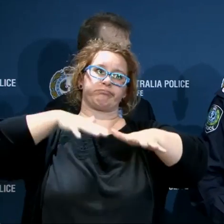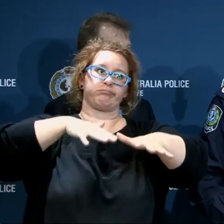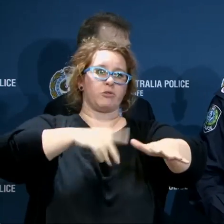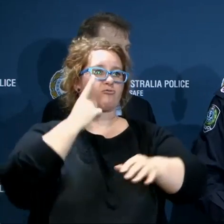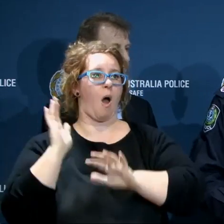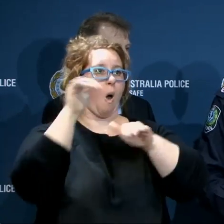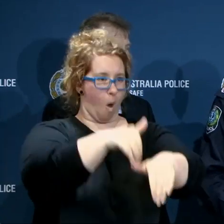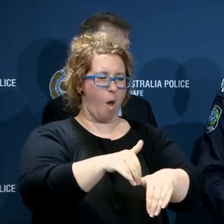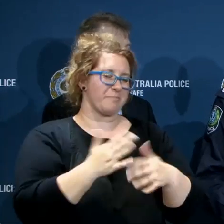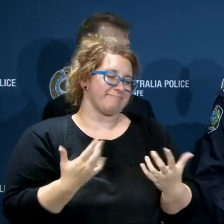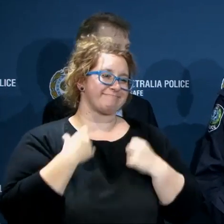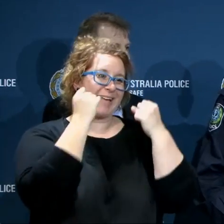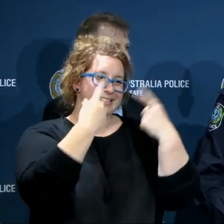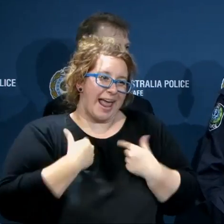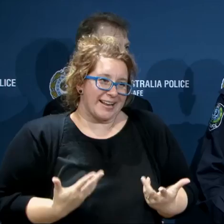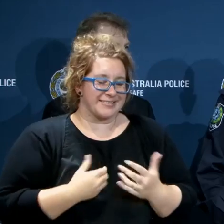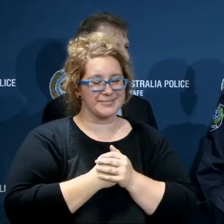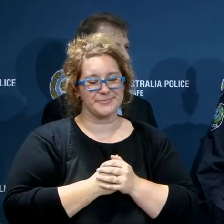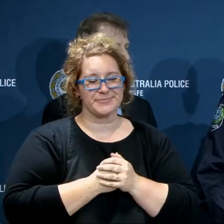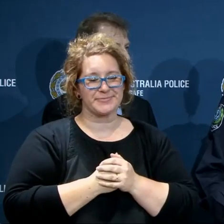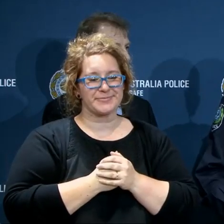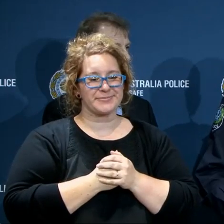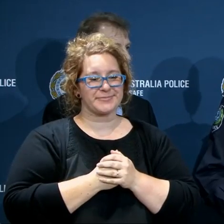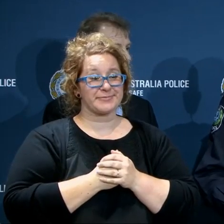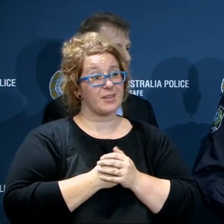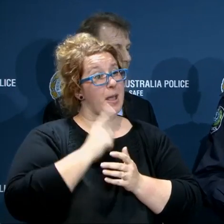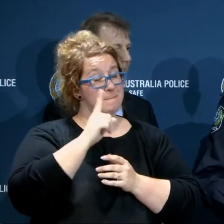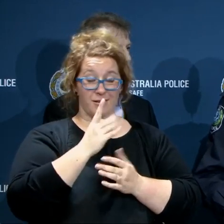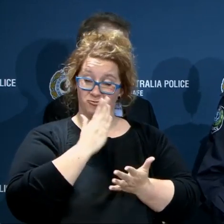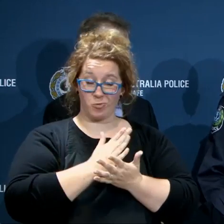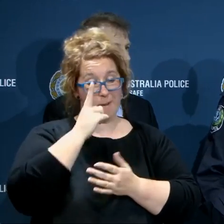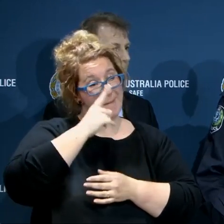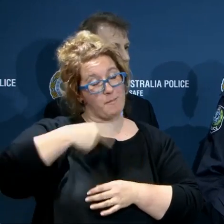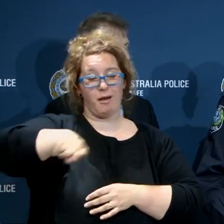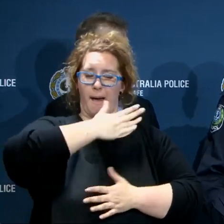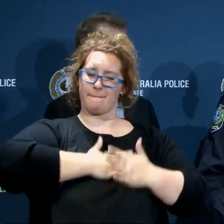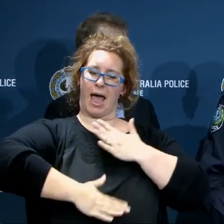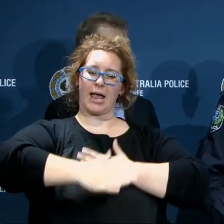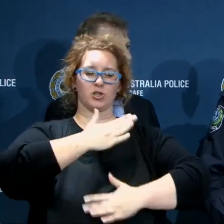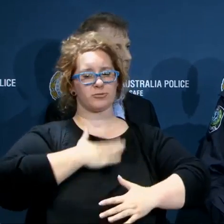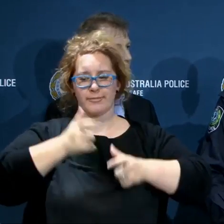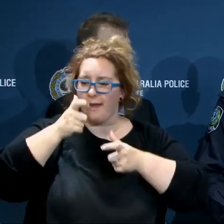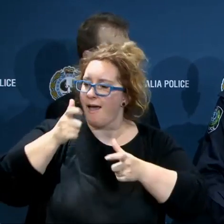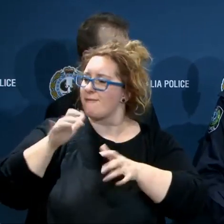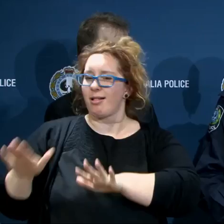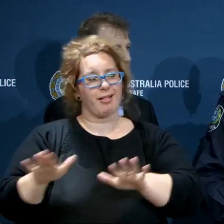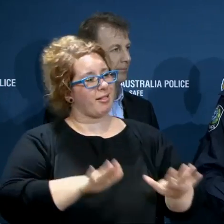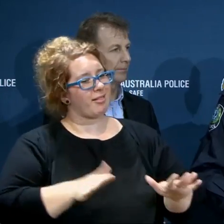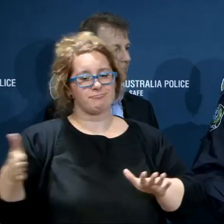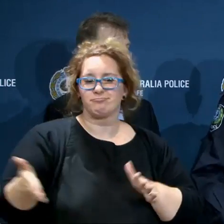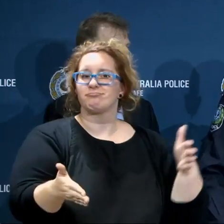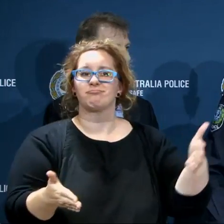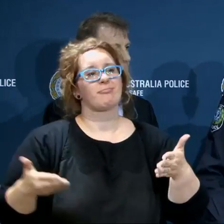think that's understandable. What we also saw with that was significant patience demonstrated by the driving public. We didn't see any